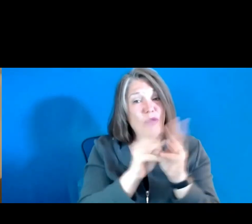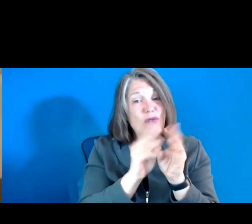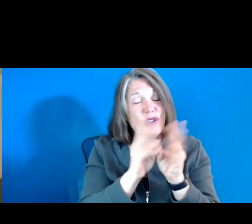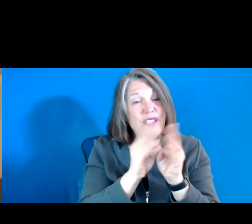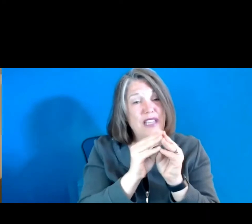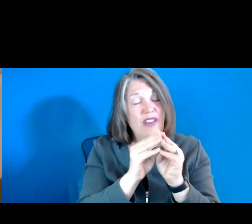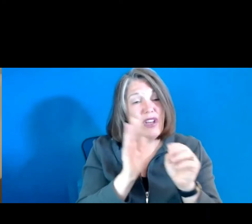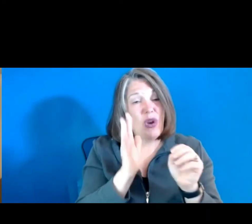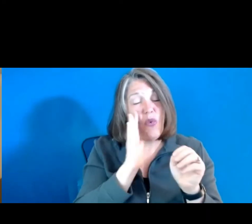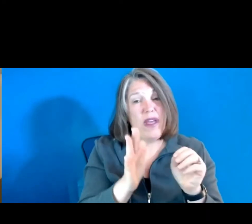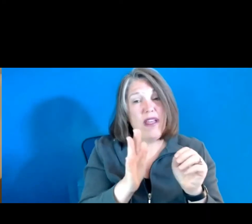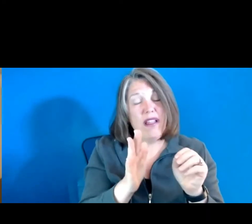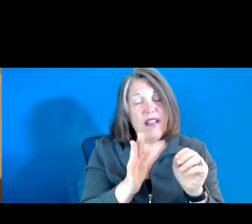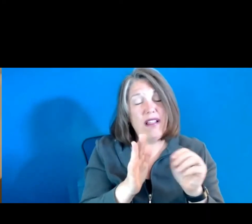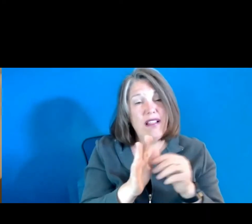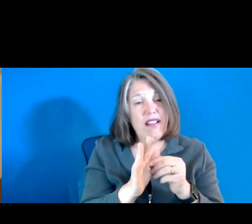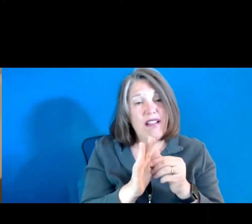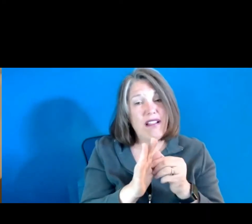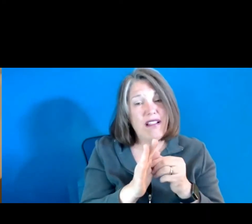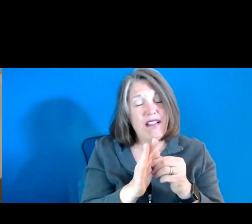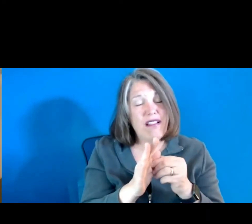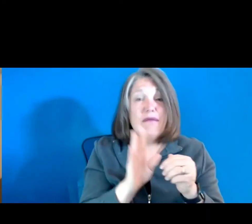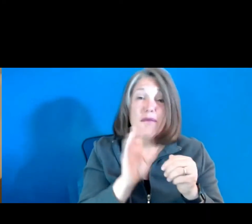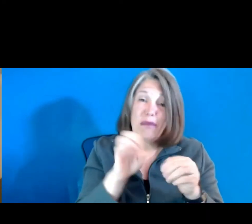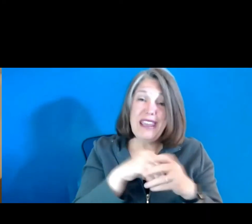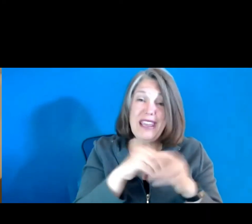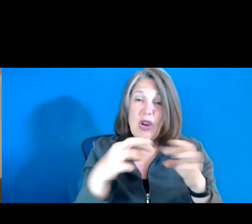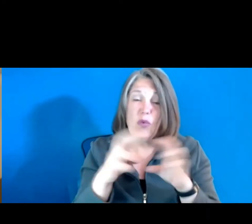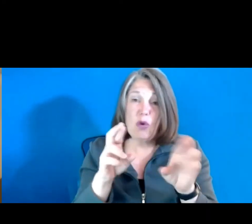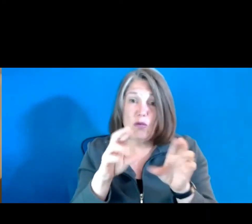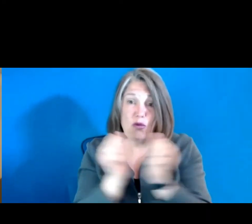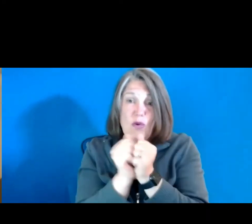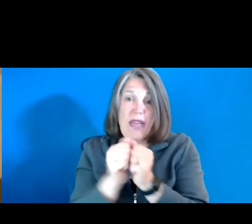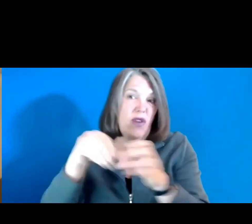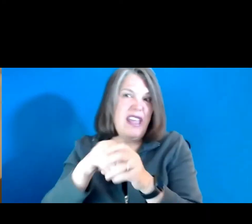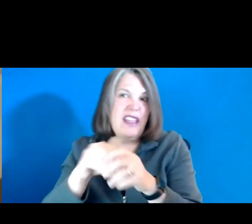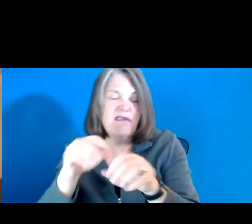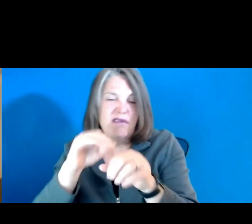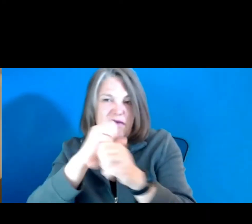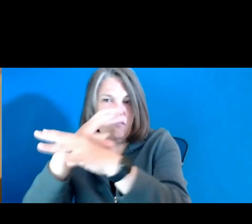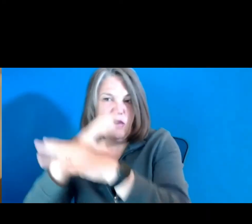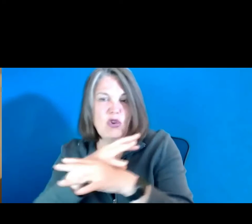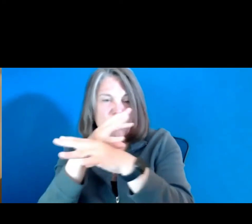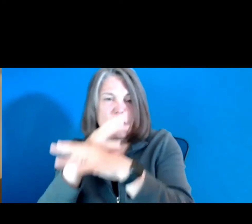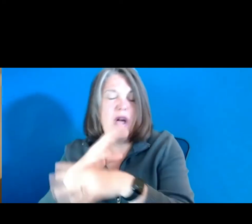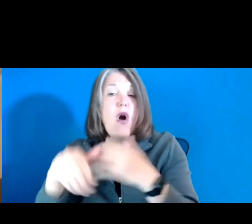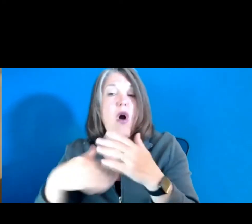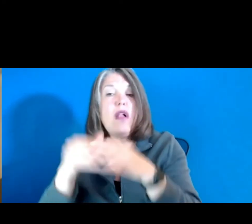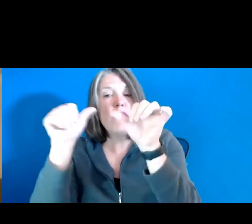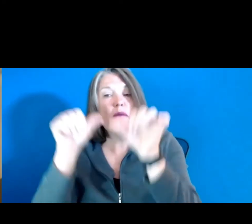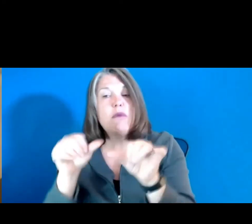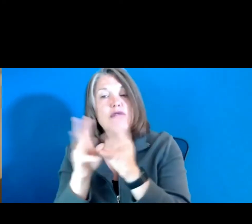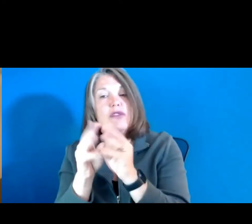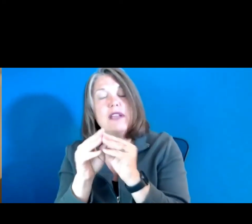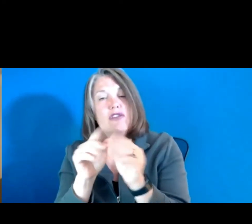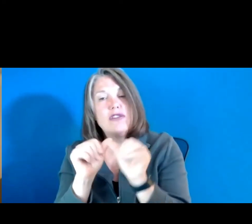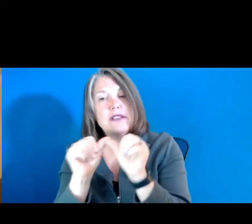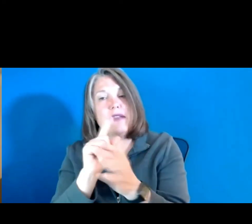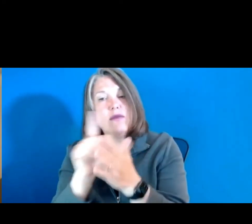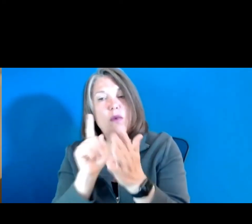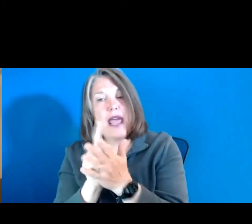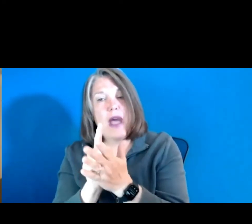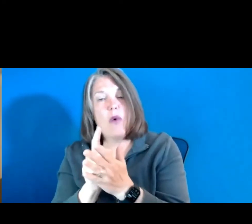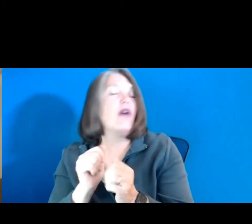will essentially be in a room together. The posters are all an hour in time,